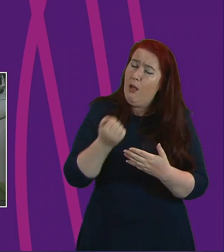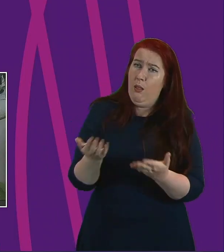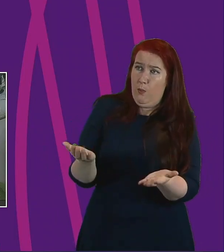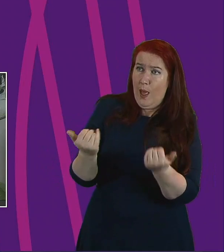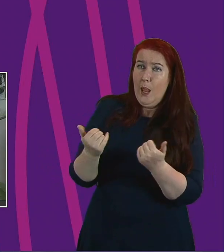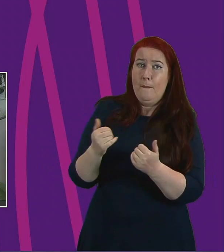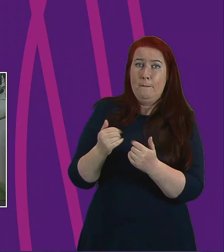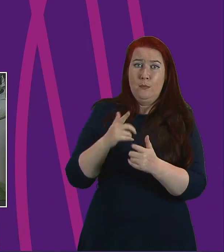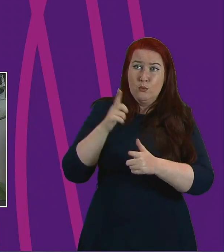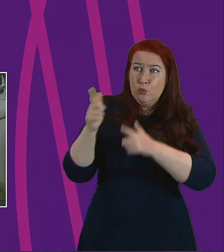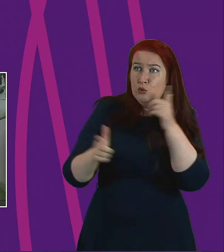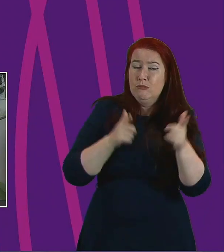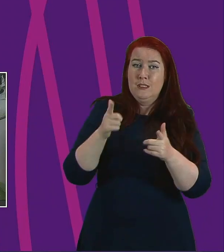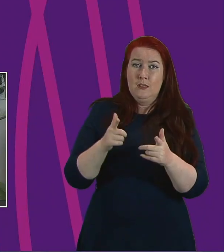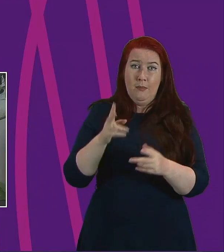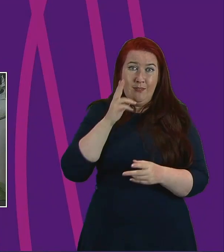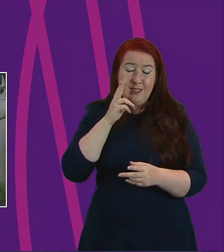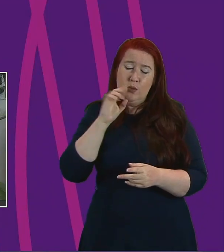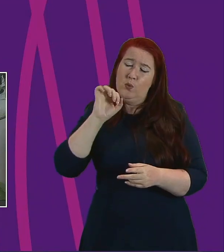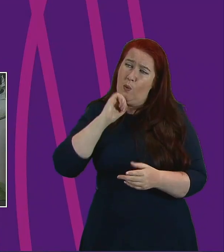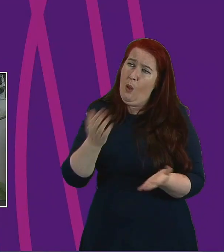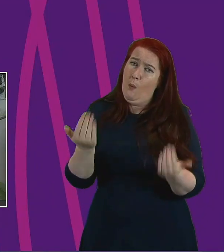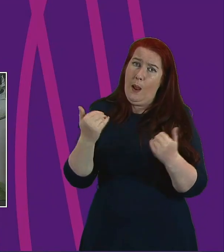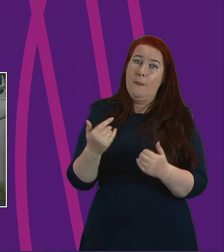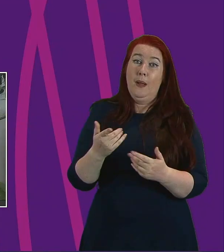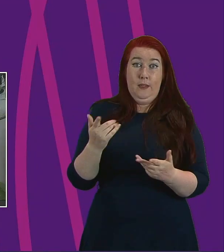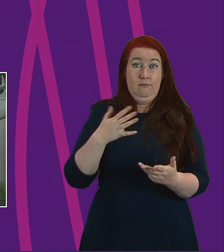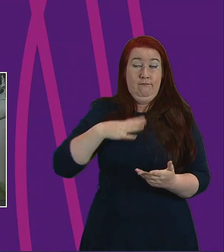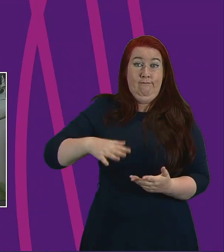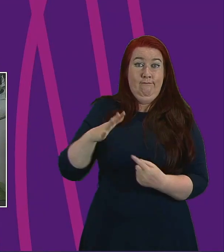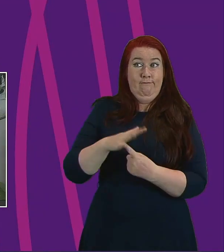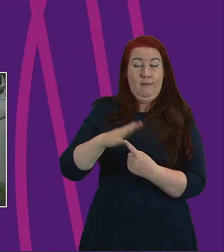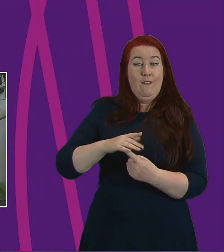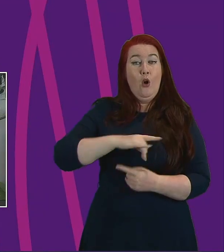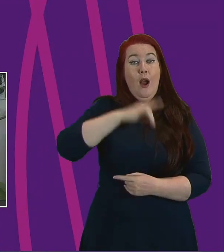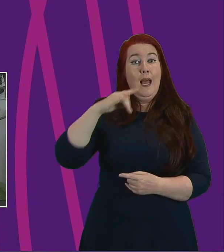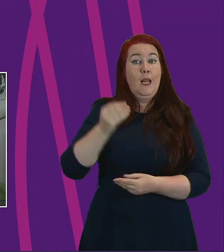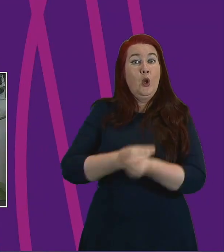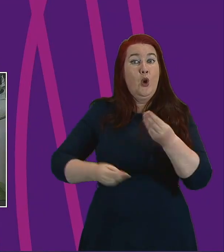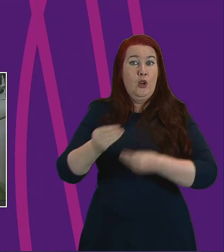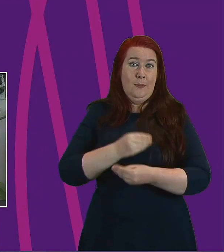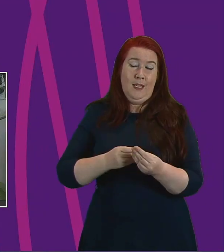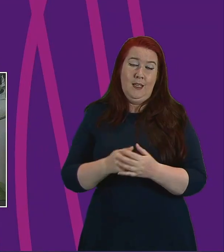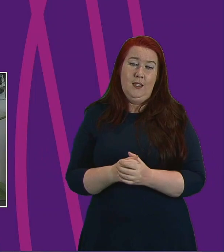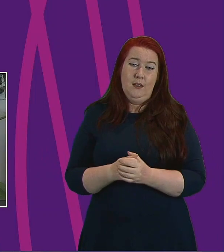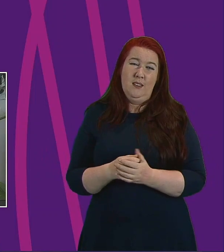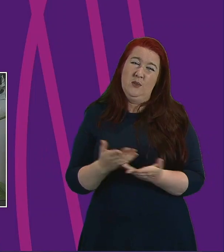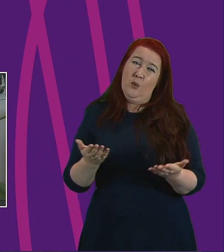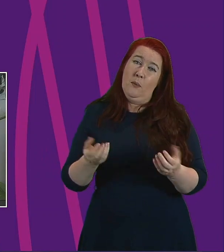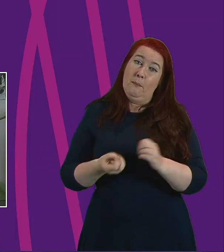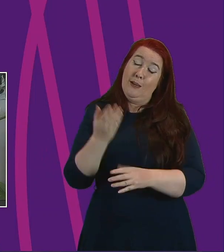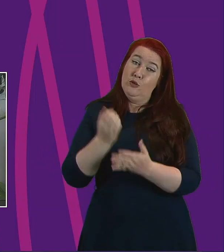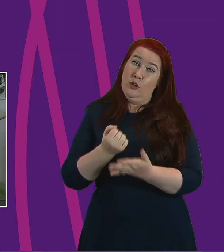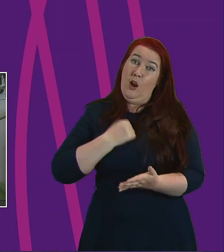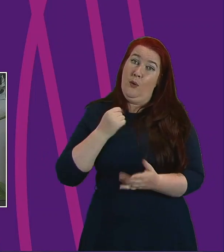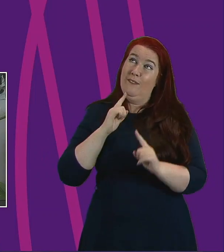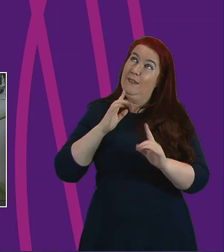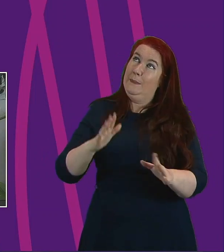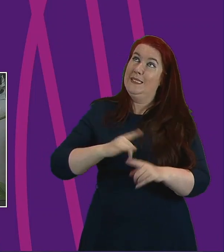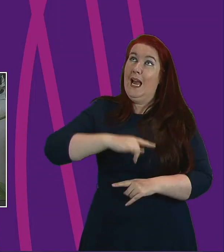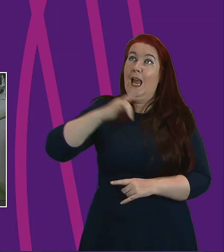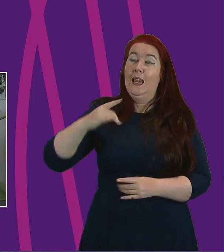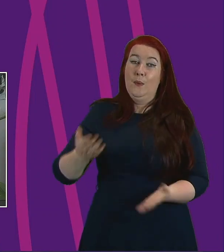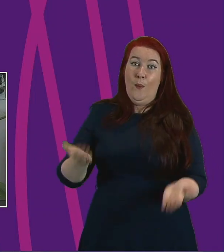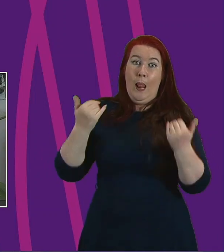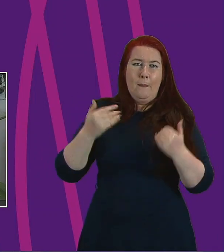come back, and it is essential for the Highland economy that they do. Let us make sure that our famous Highland welcome is not lost